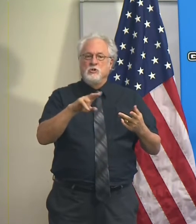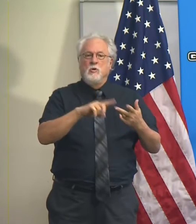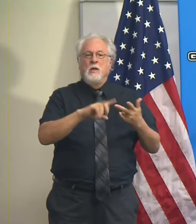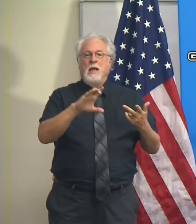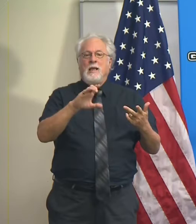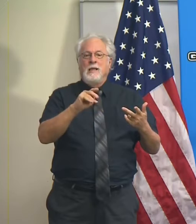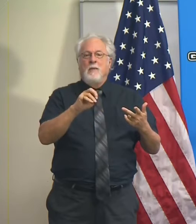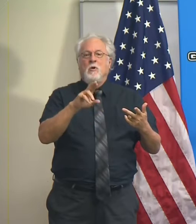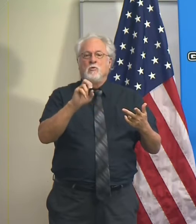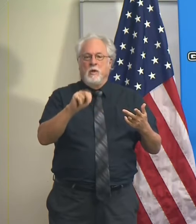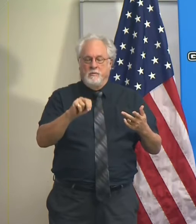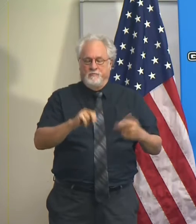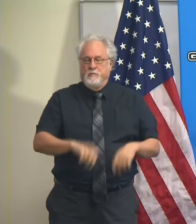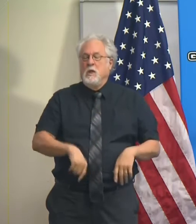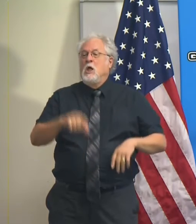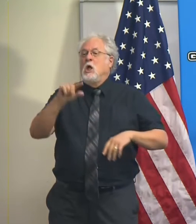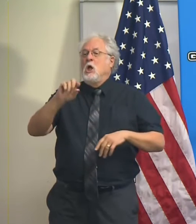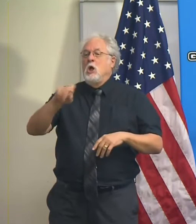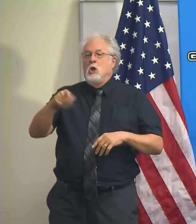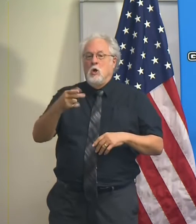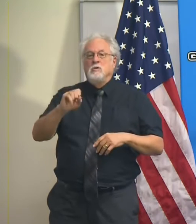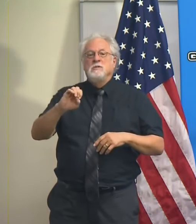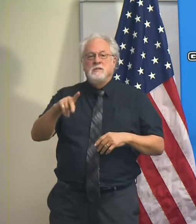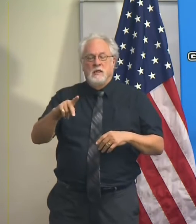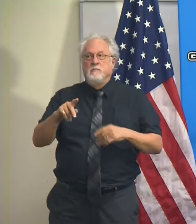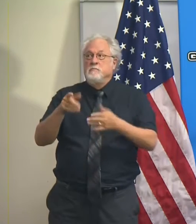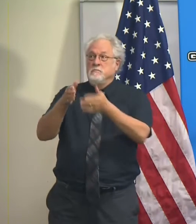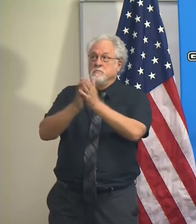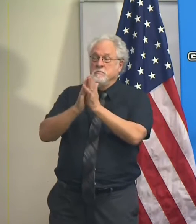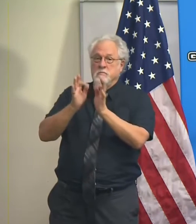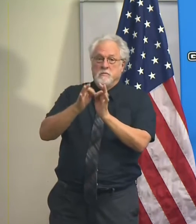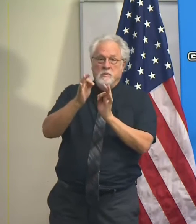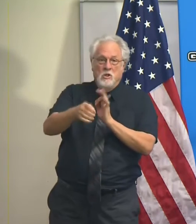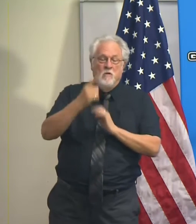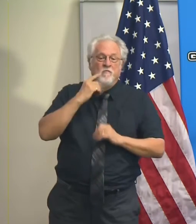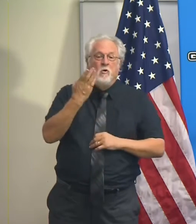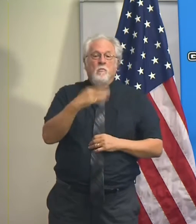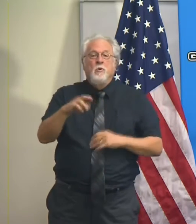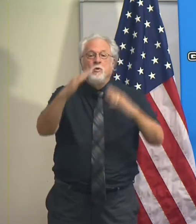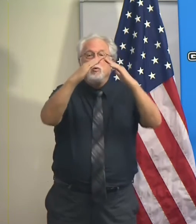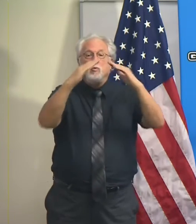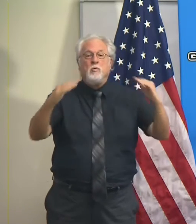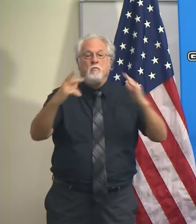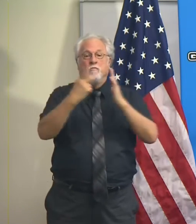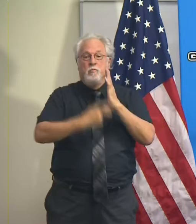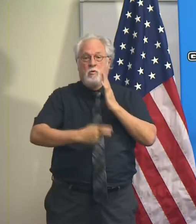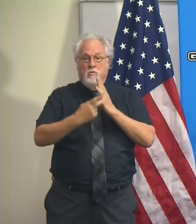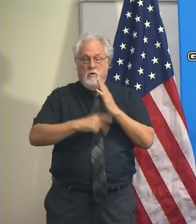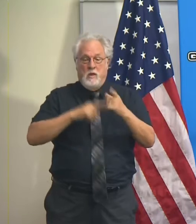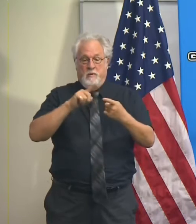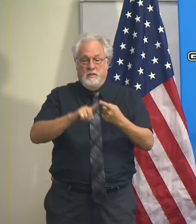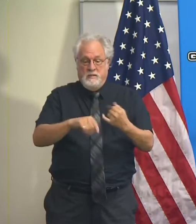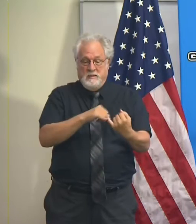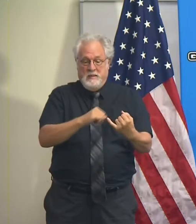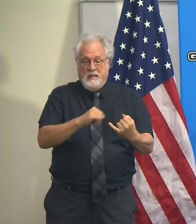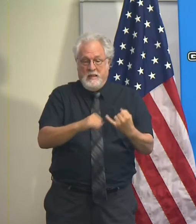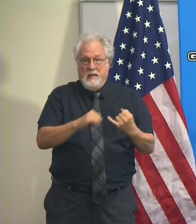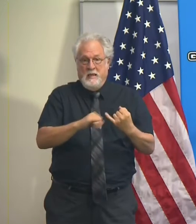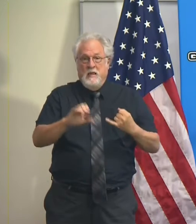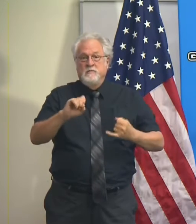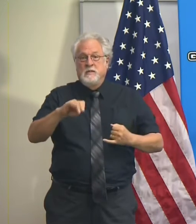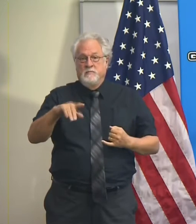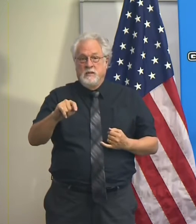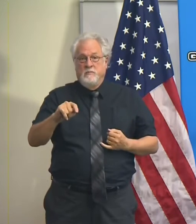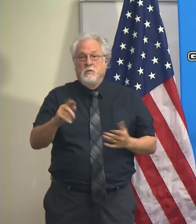GOCEP has put in a request to extend registration for the Blue Roof program until the end of the month. I